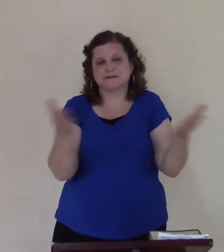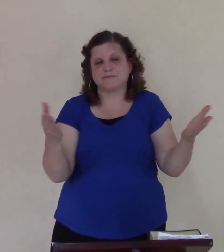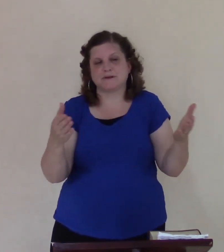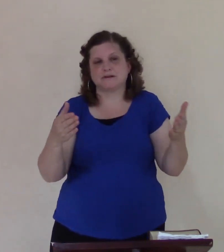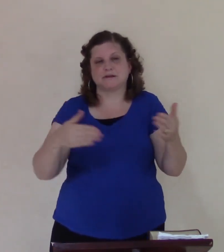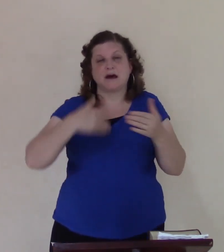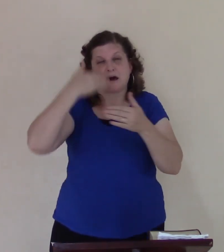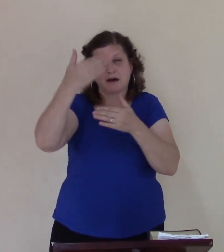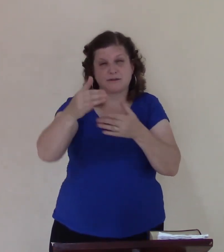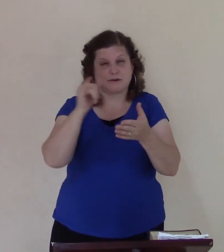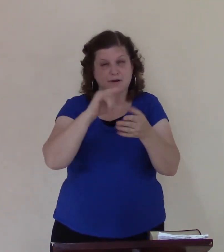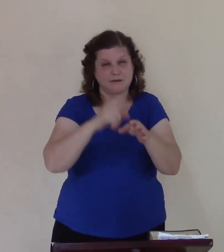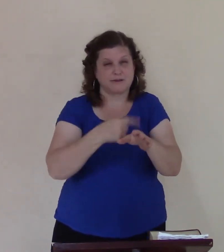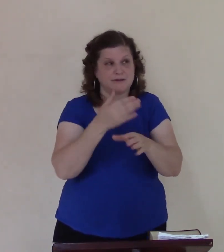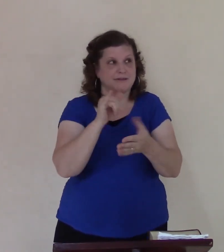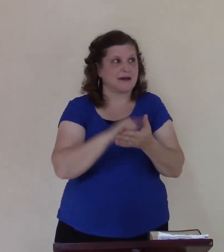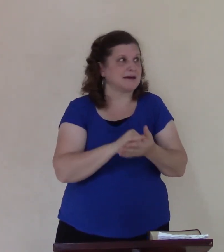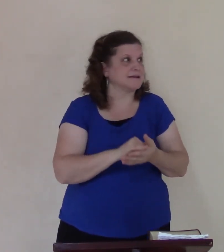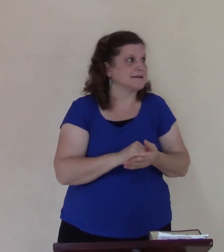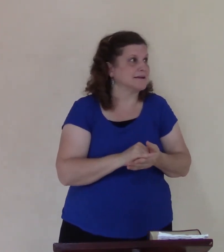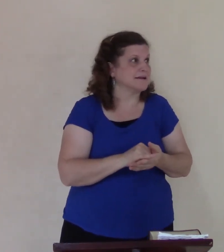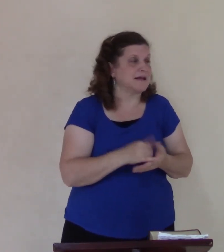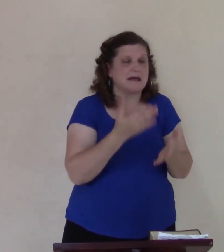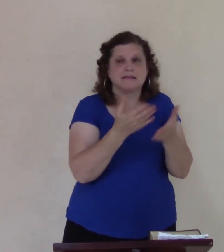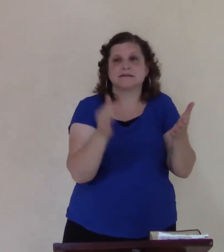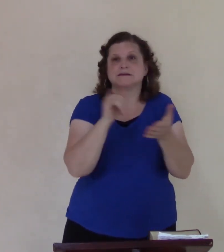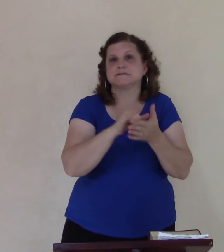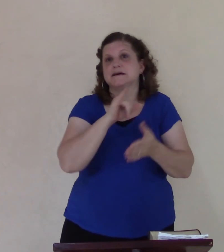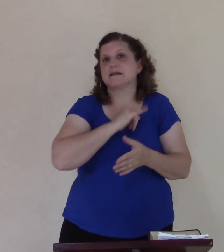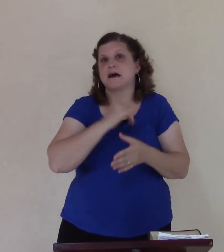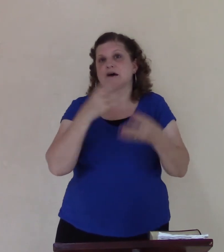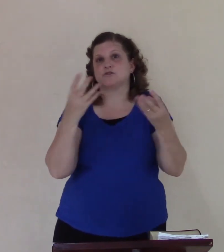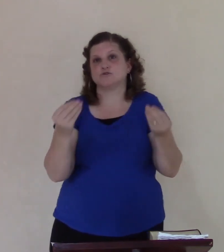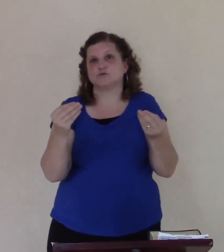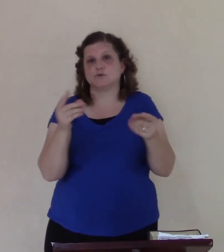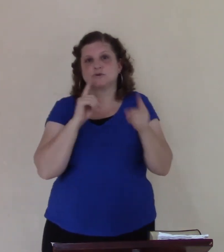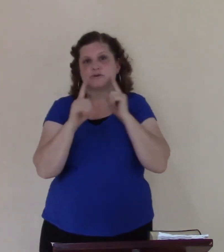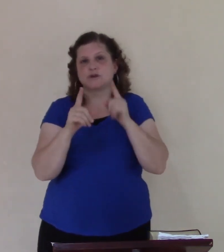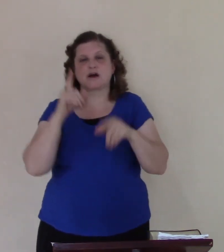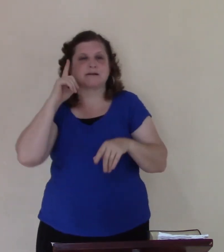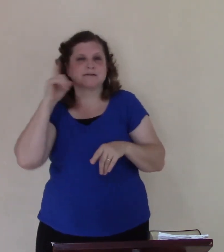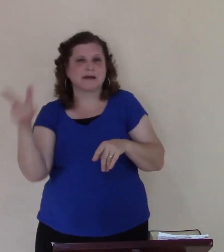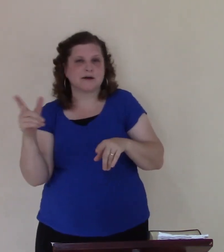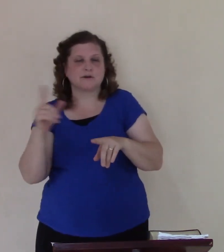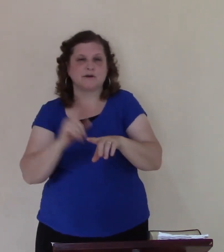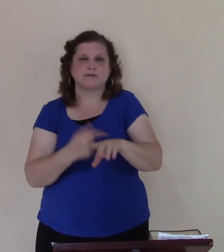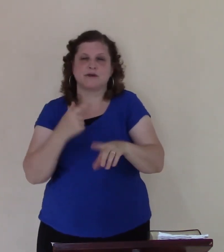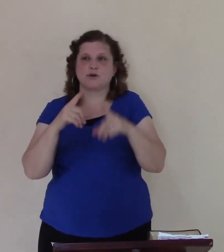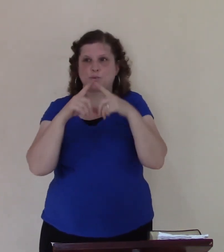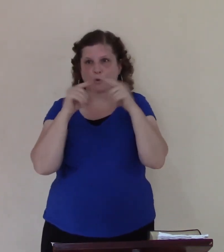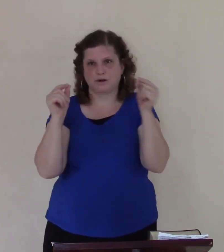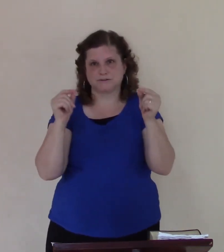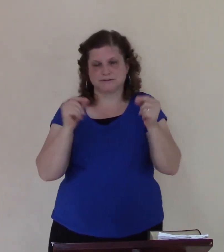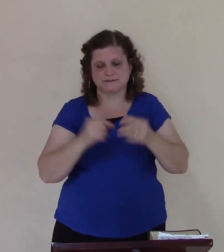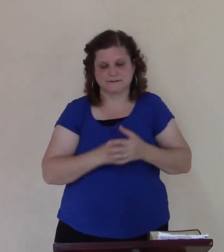your actions my actions your actions speak louder than our friends is that true